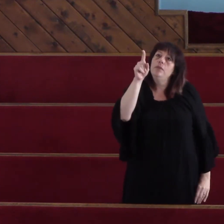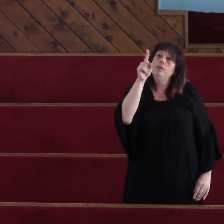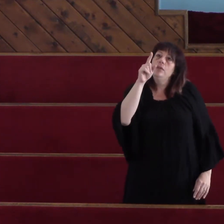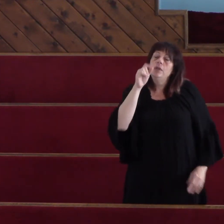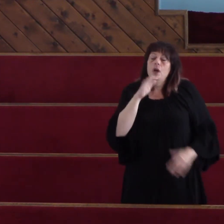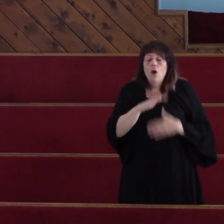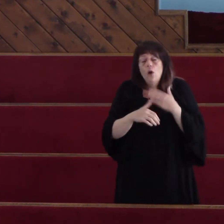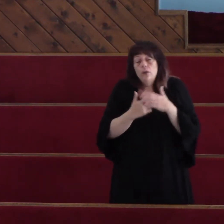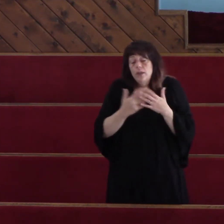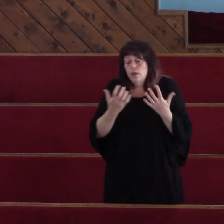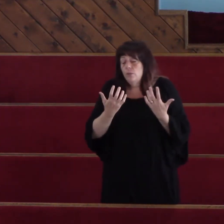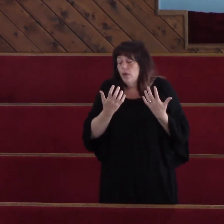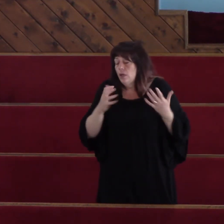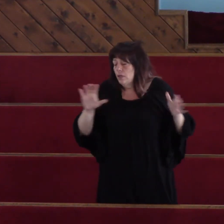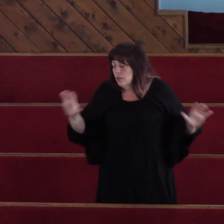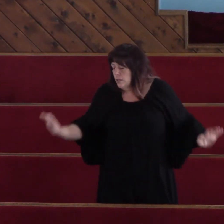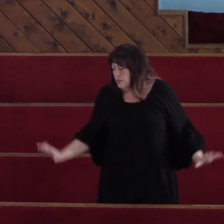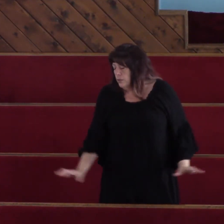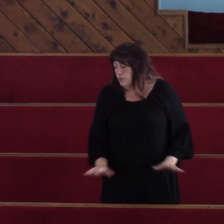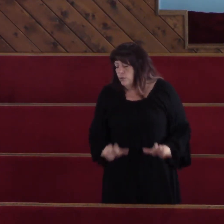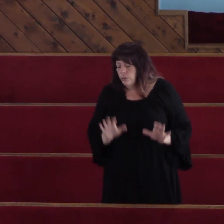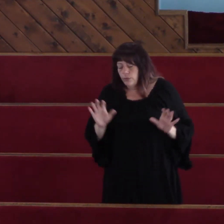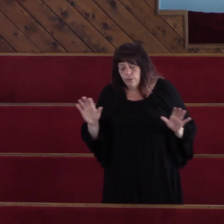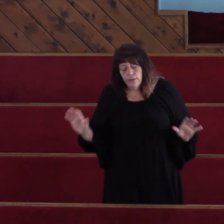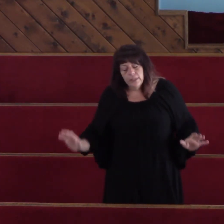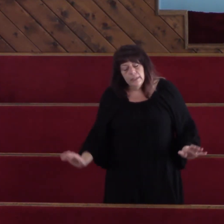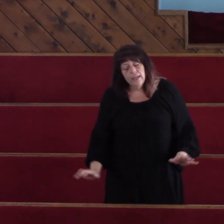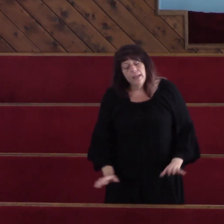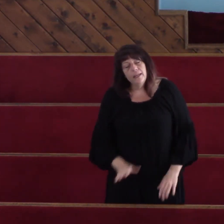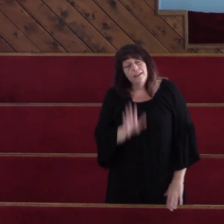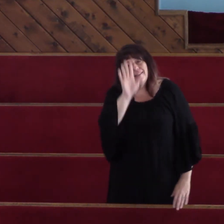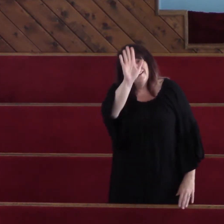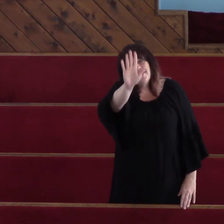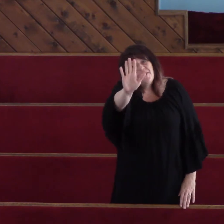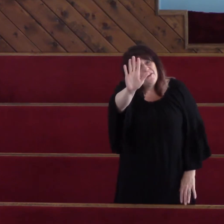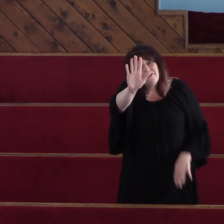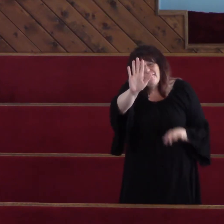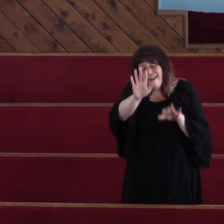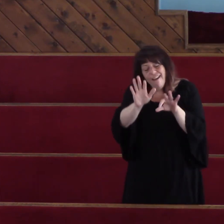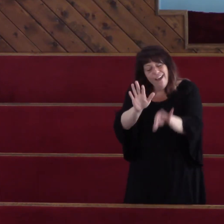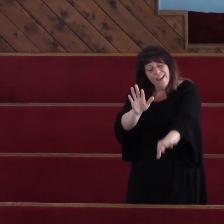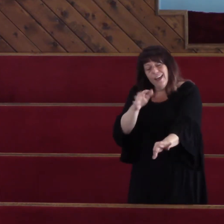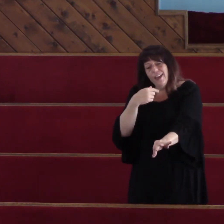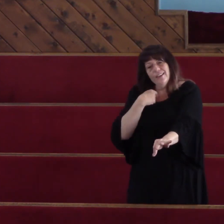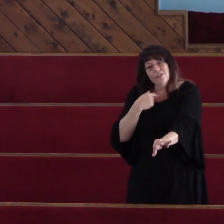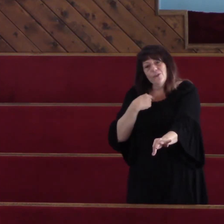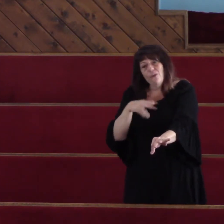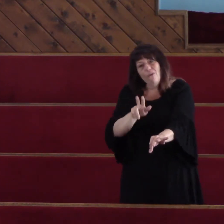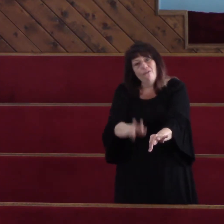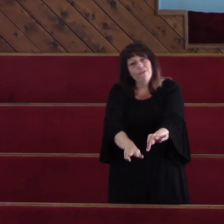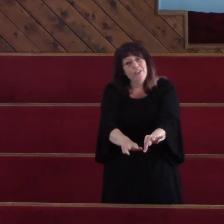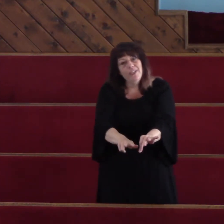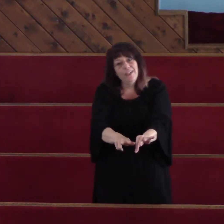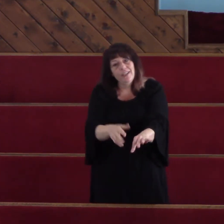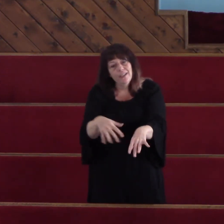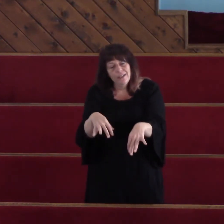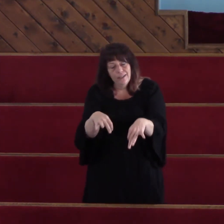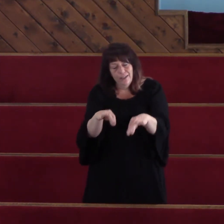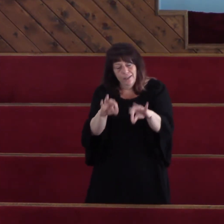you, all I want to do is lay here right at your